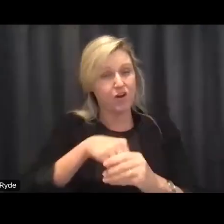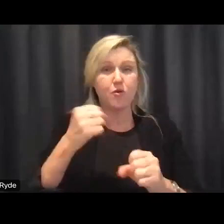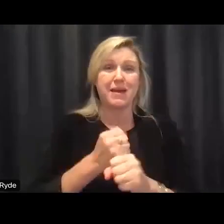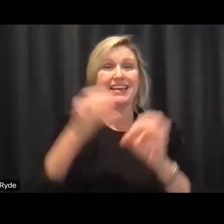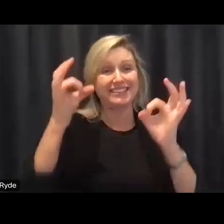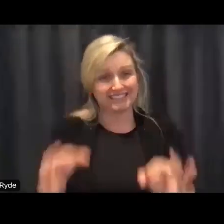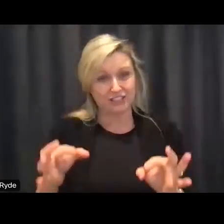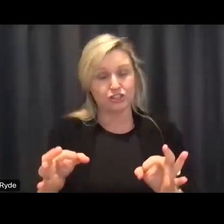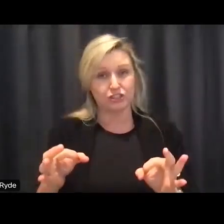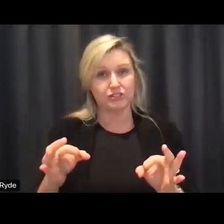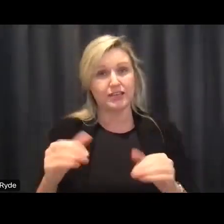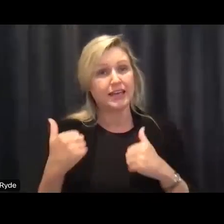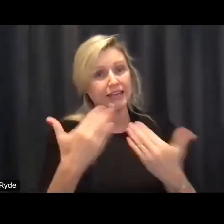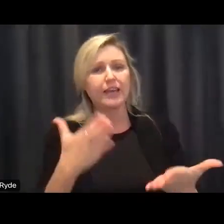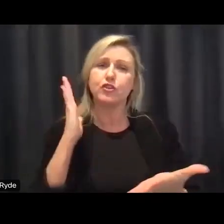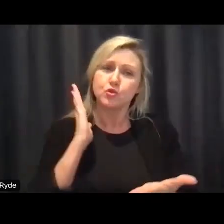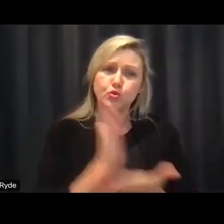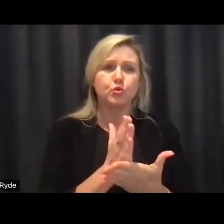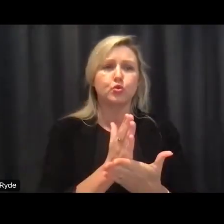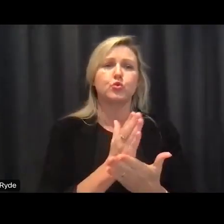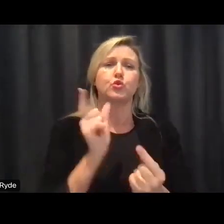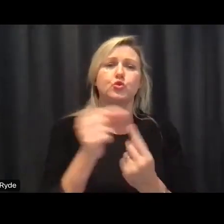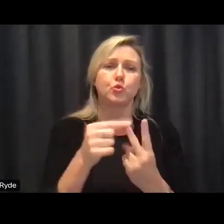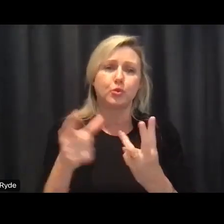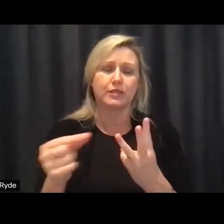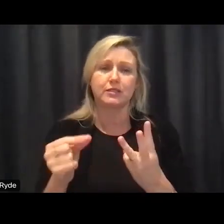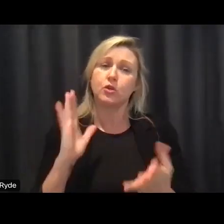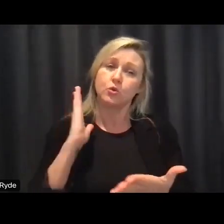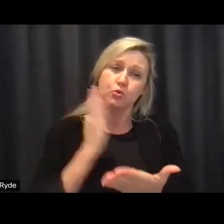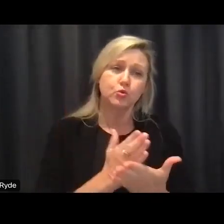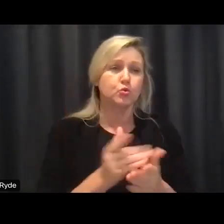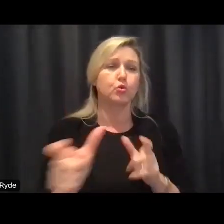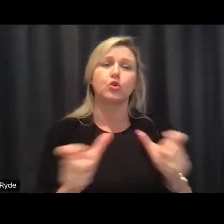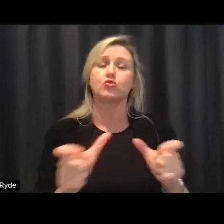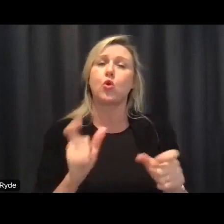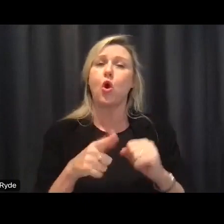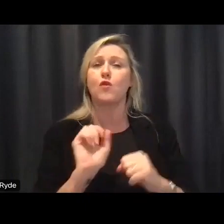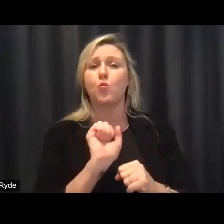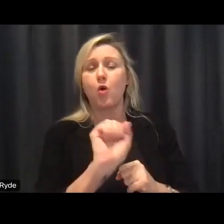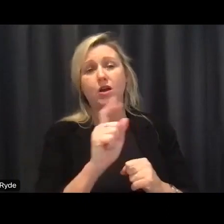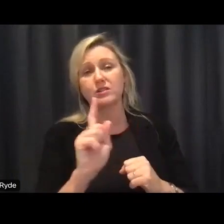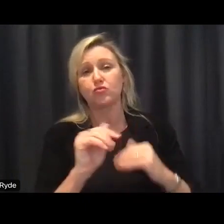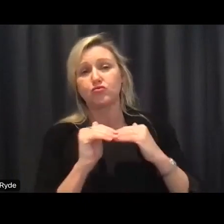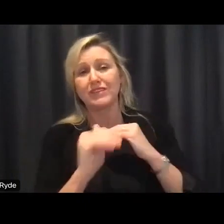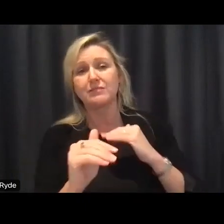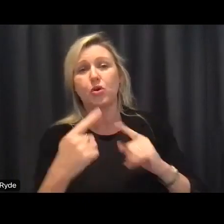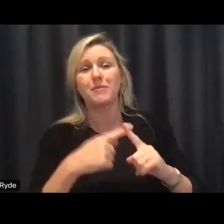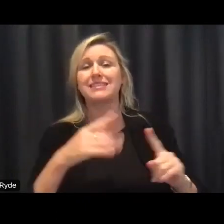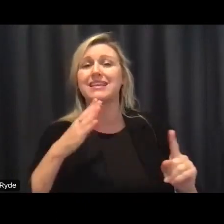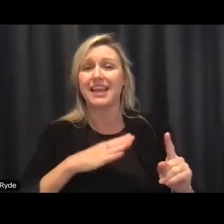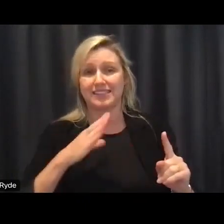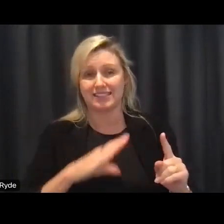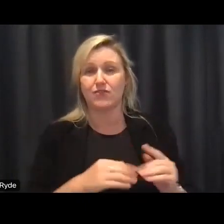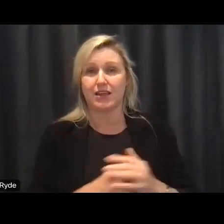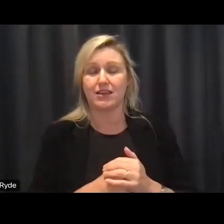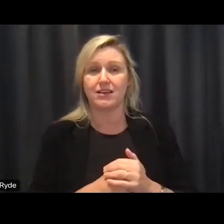and greater control over their reasonable and necessary supports that are funded in a sustainable